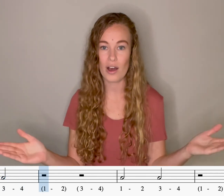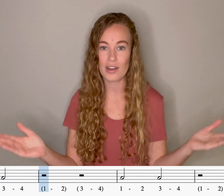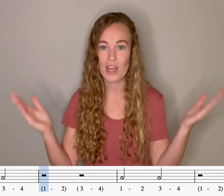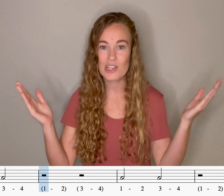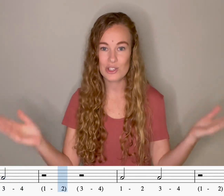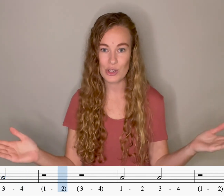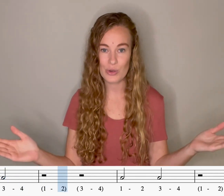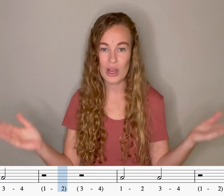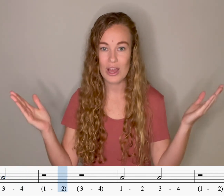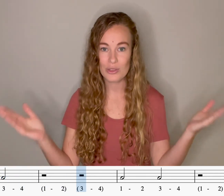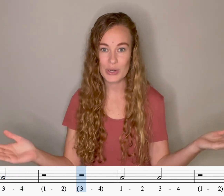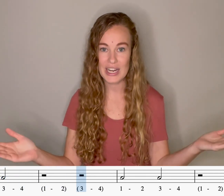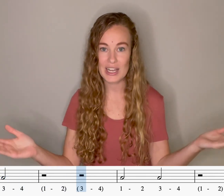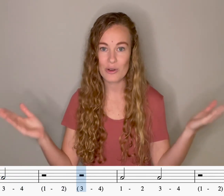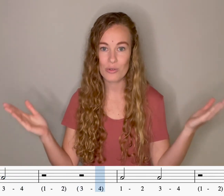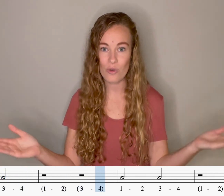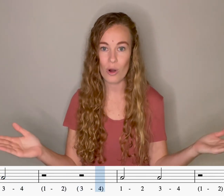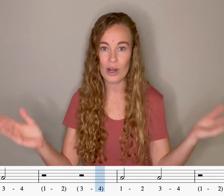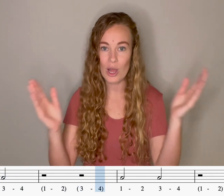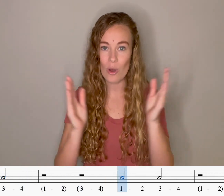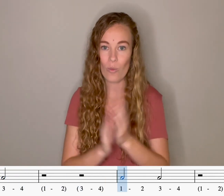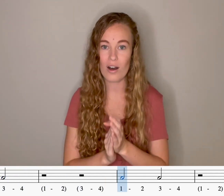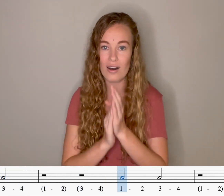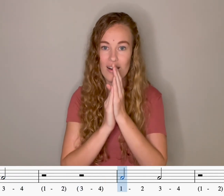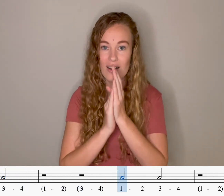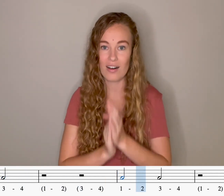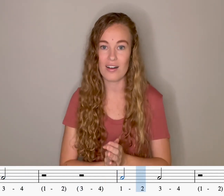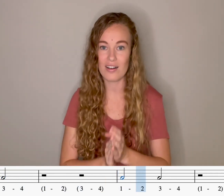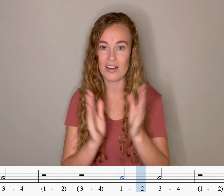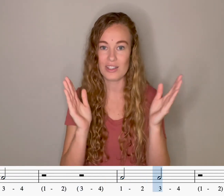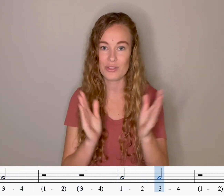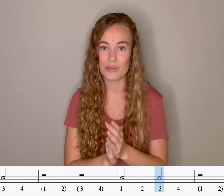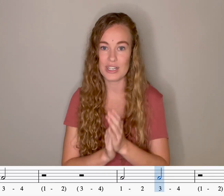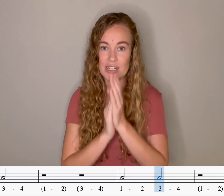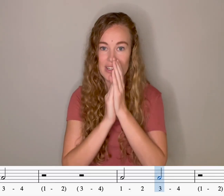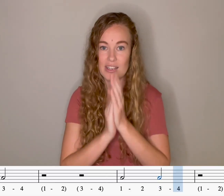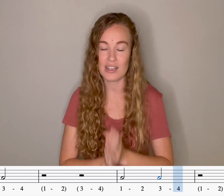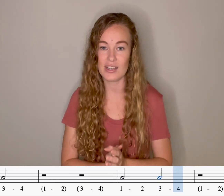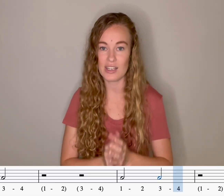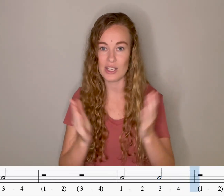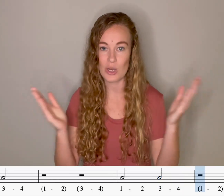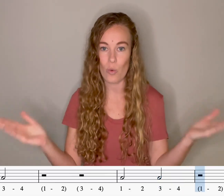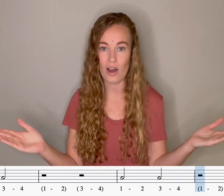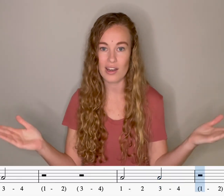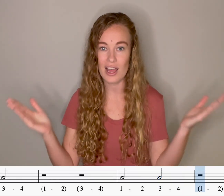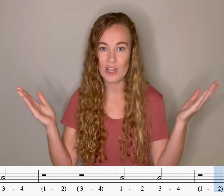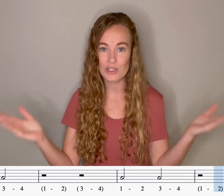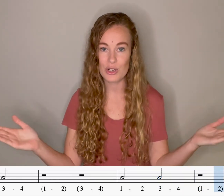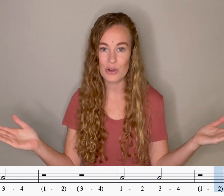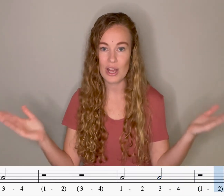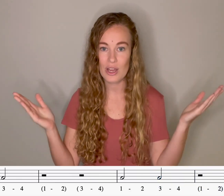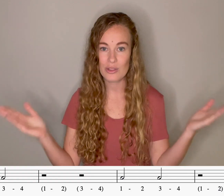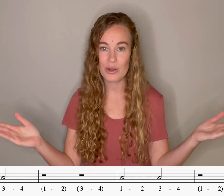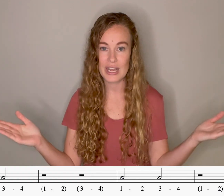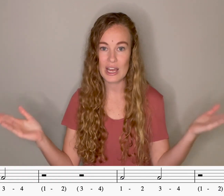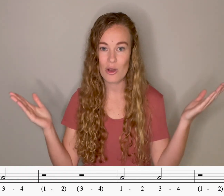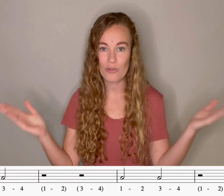two, three, four. One, three. One, two, three, four.